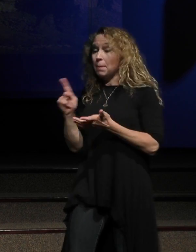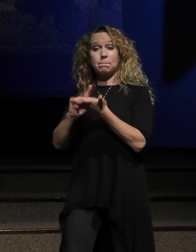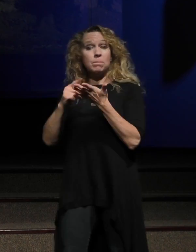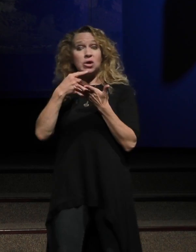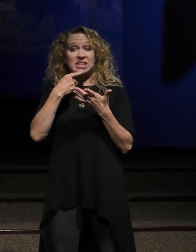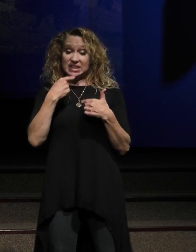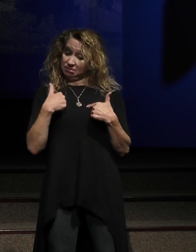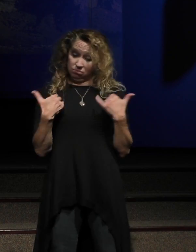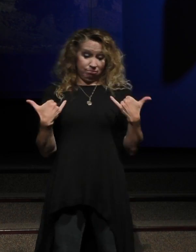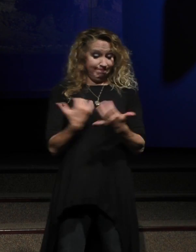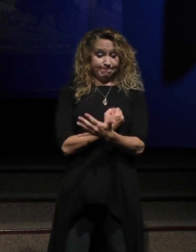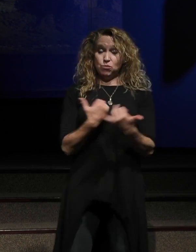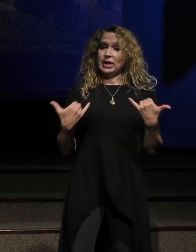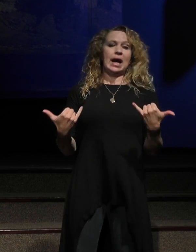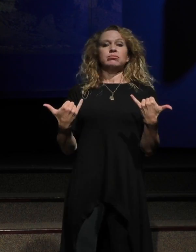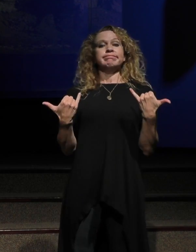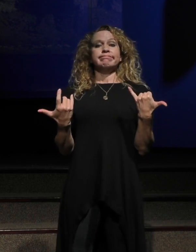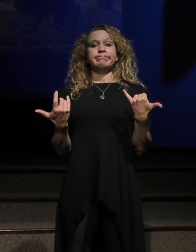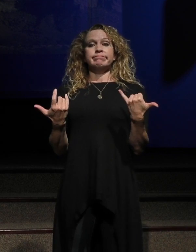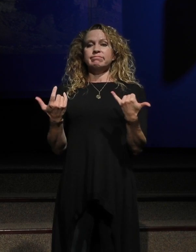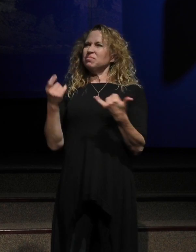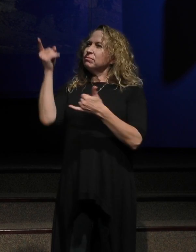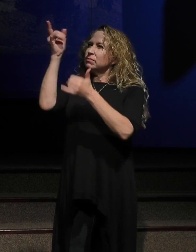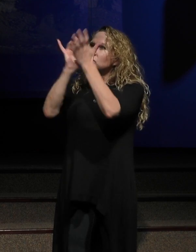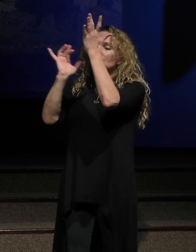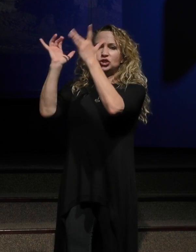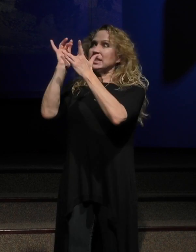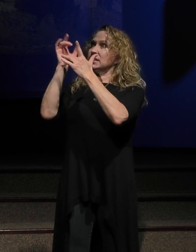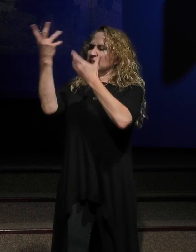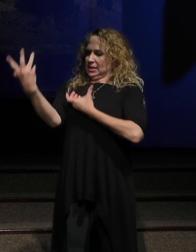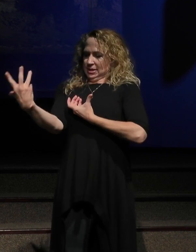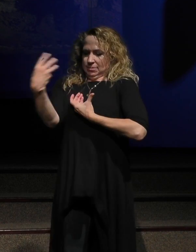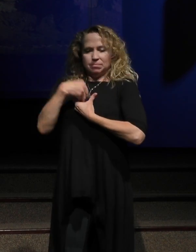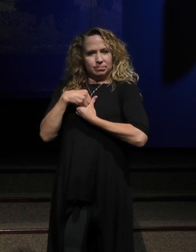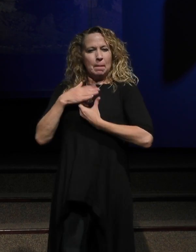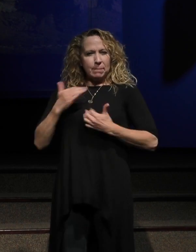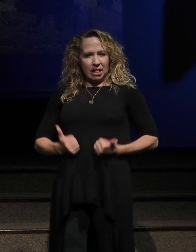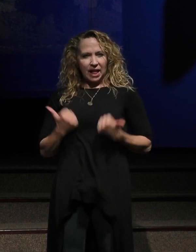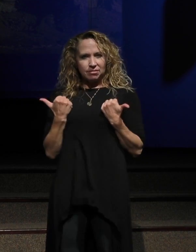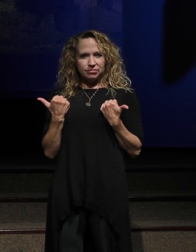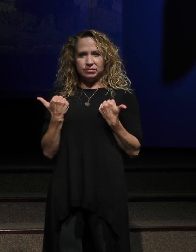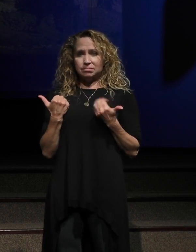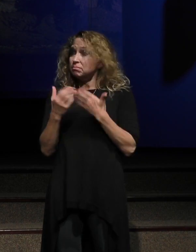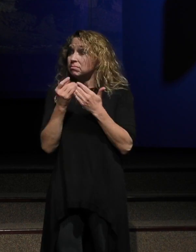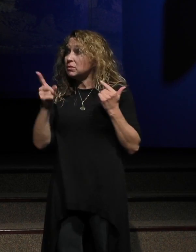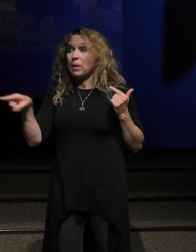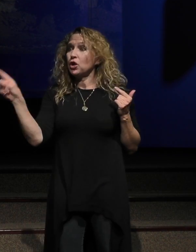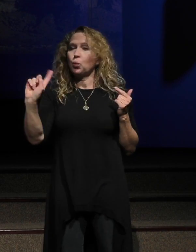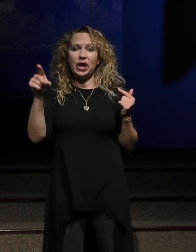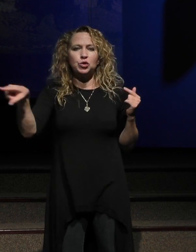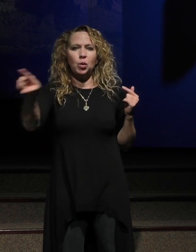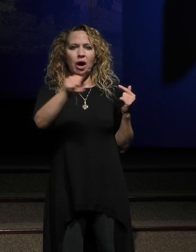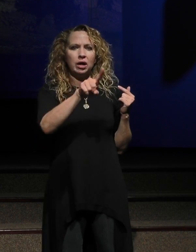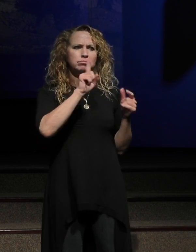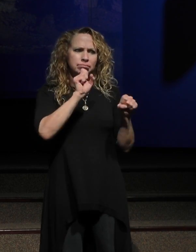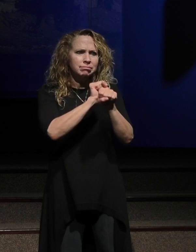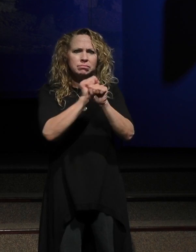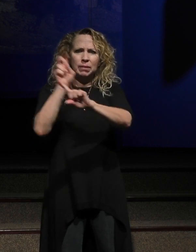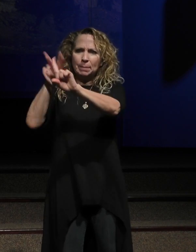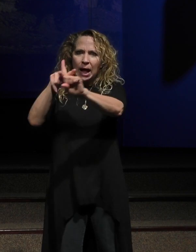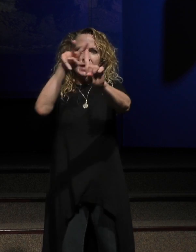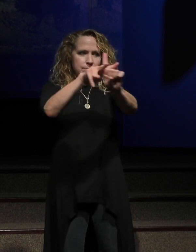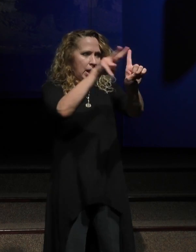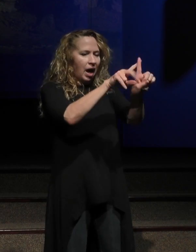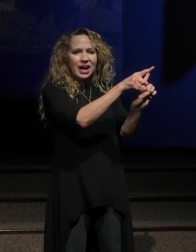right here. Meaning Jesus is making his home in my life. Wherever you are, that can be true for you.